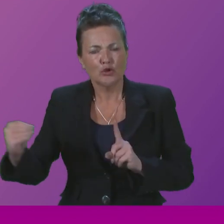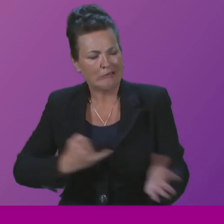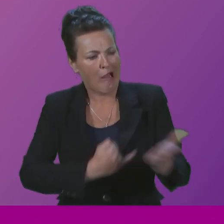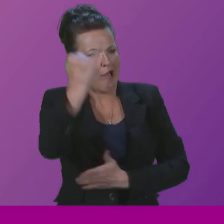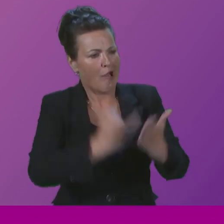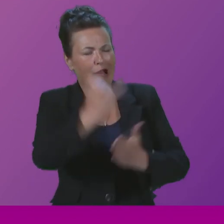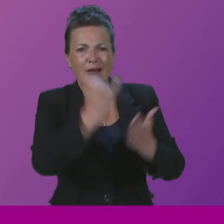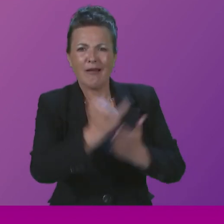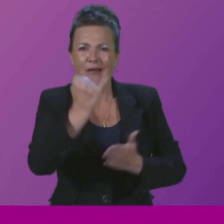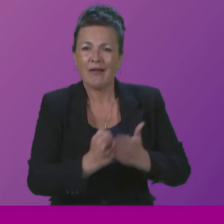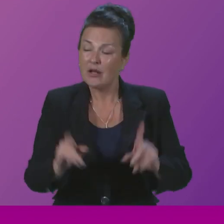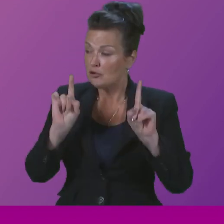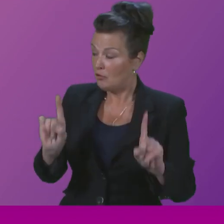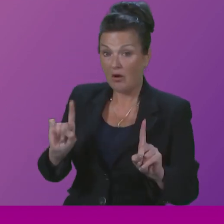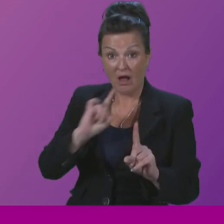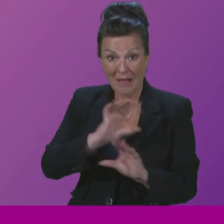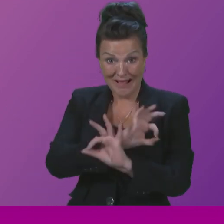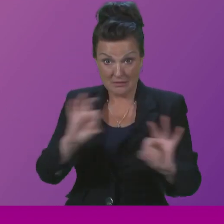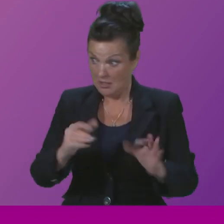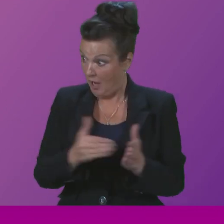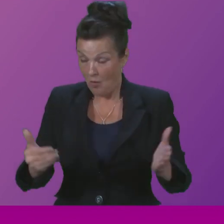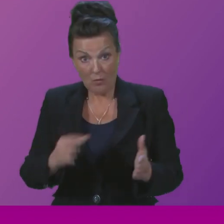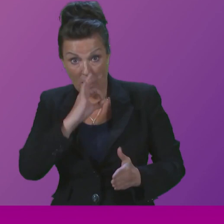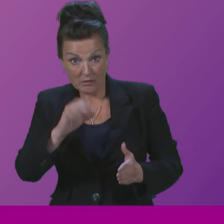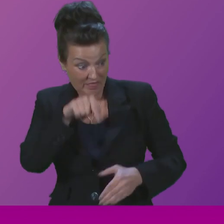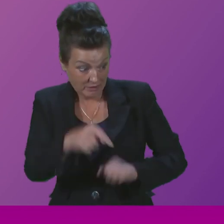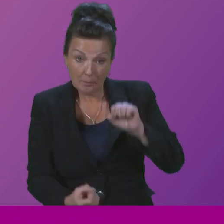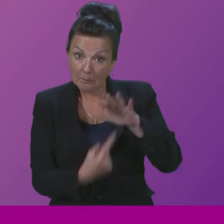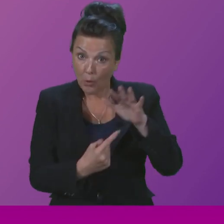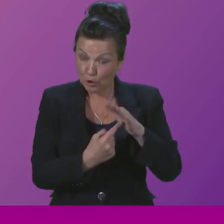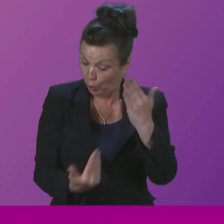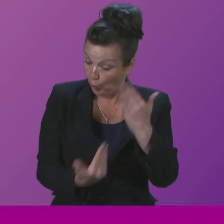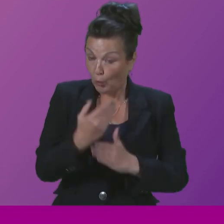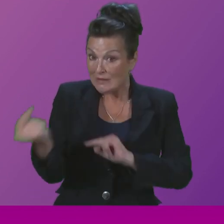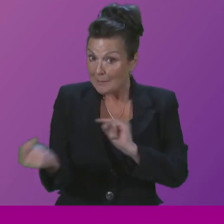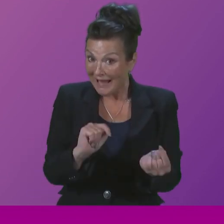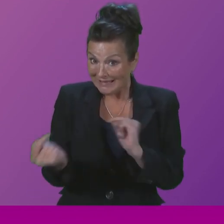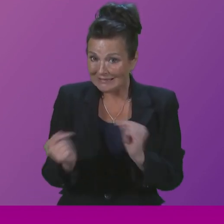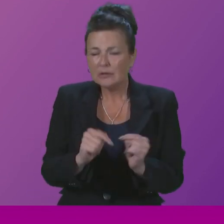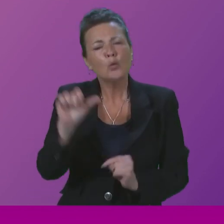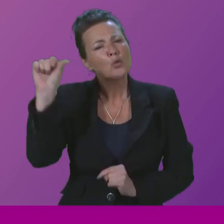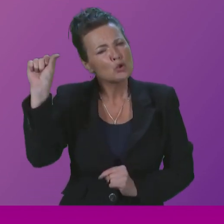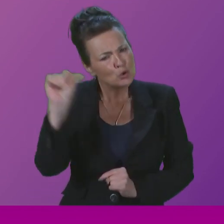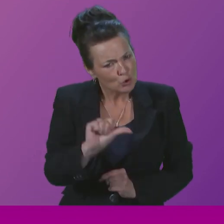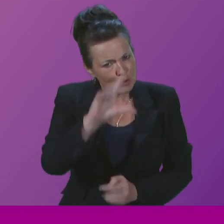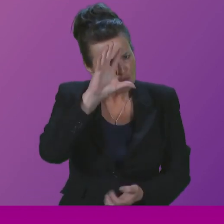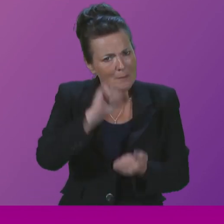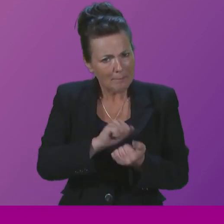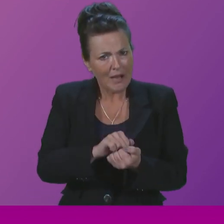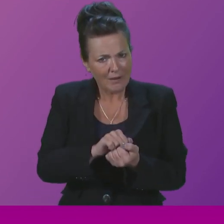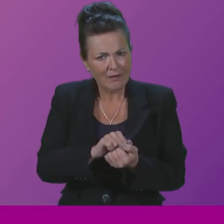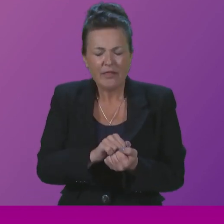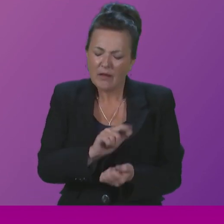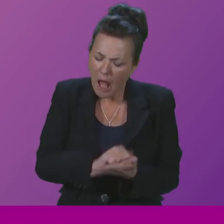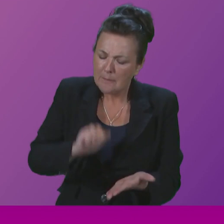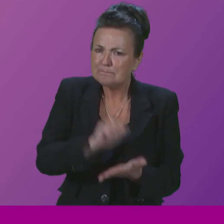of consensus that as we take forward this important debate, we do that in the context of a proper